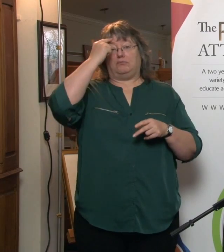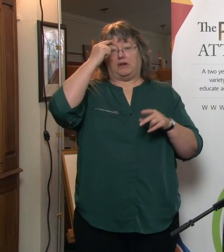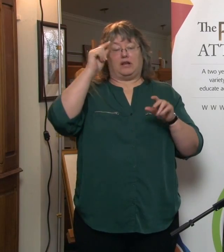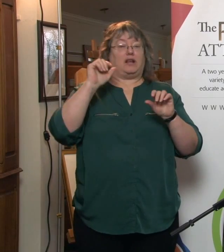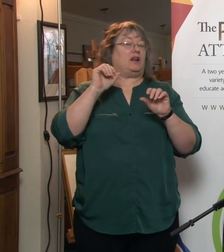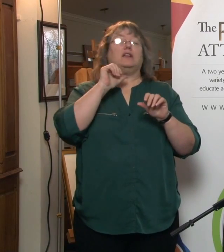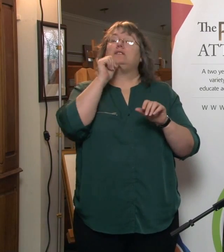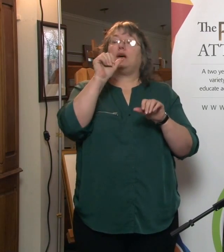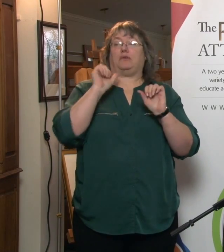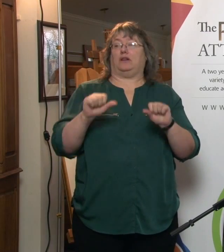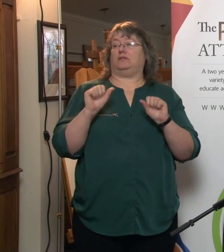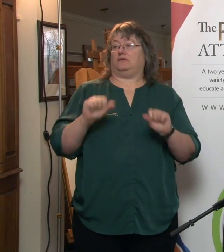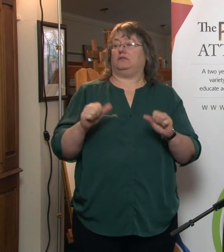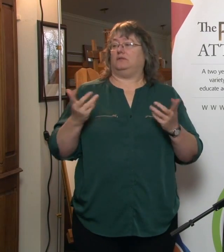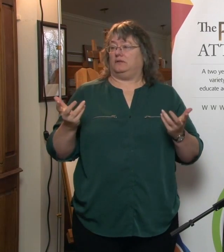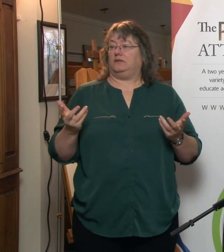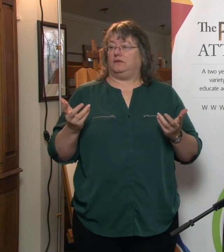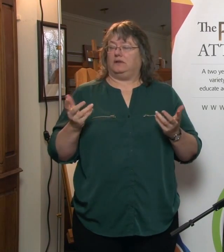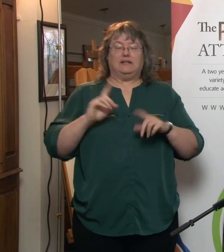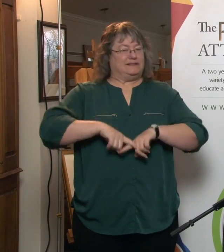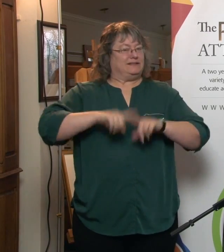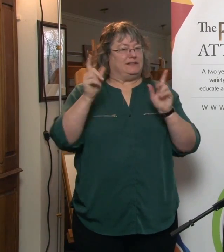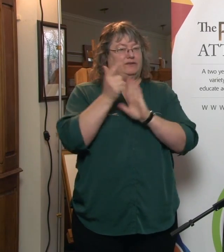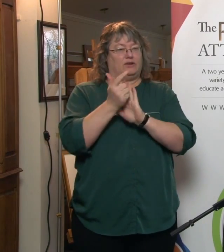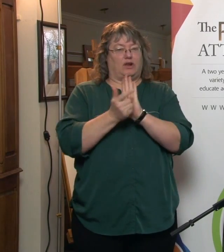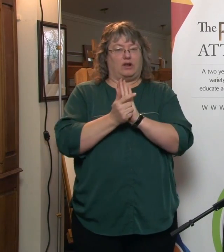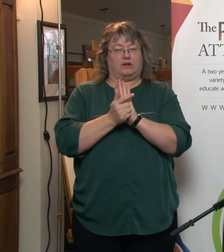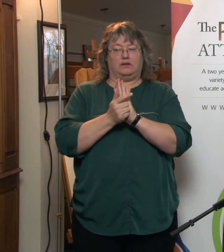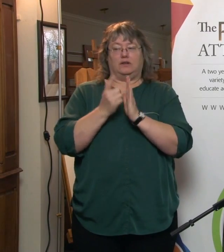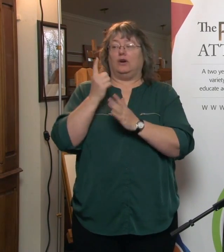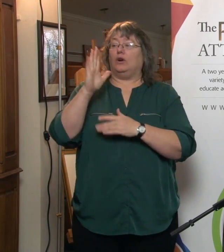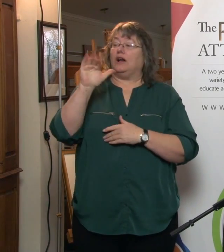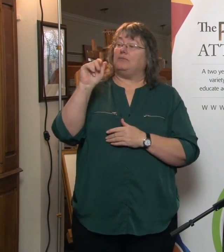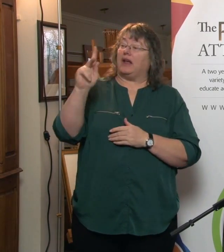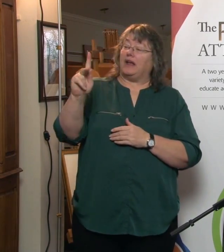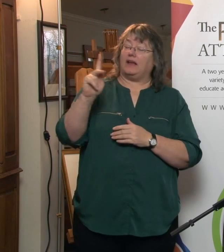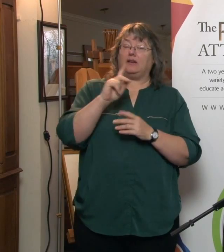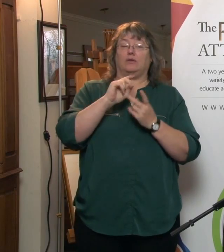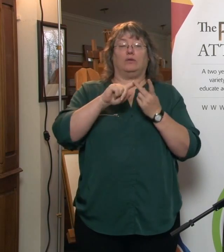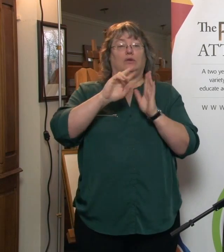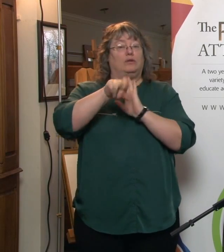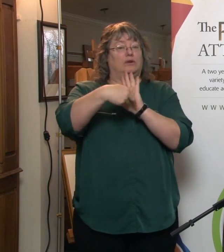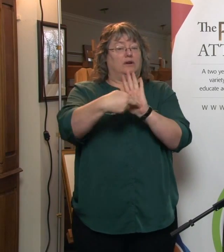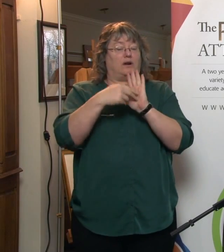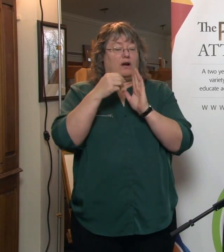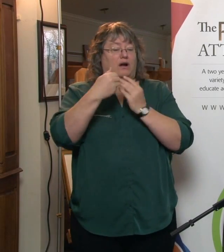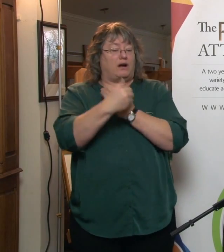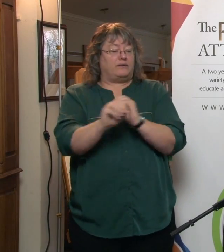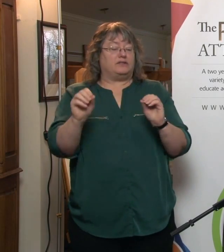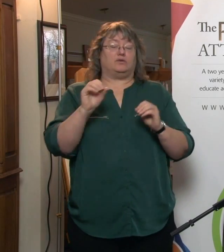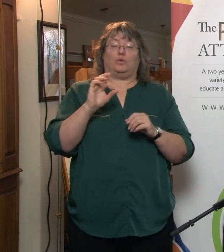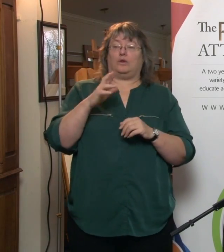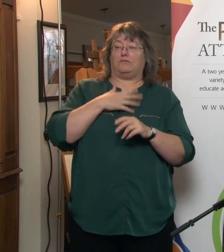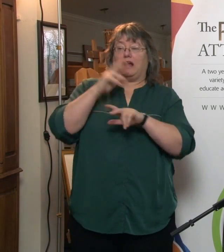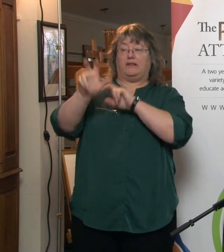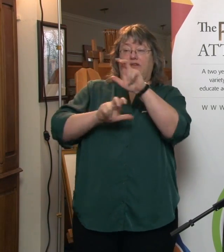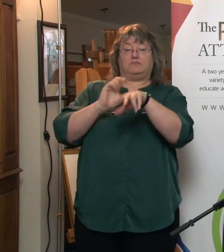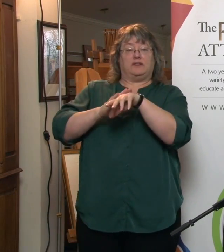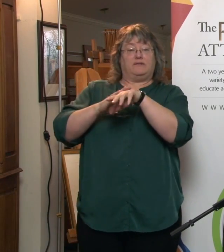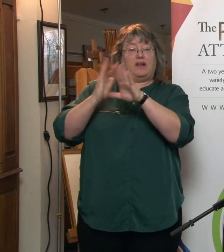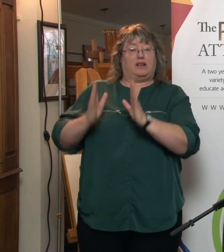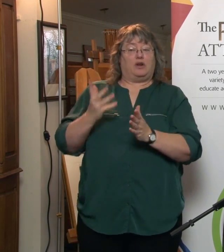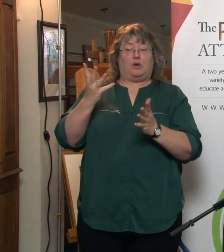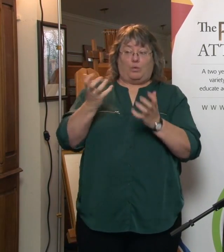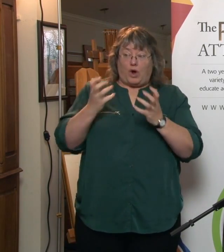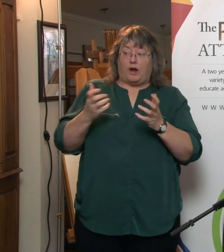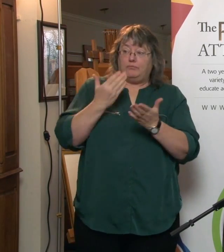That's a whole different thing at law. So what would the bank, what would a registry office, what would my investment advisor want to see from Mary?